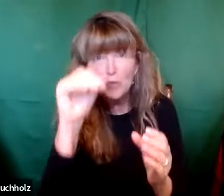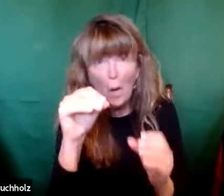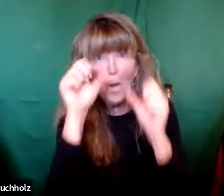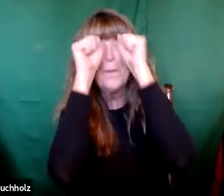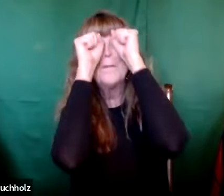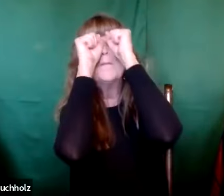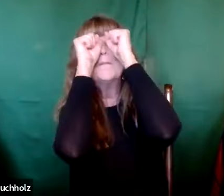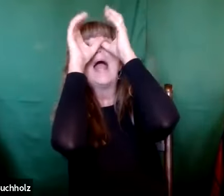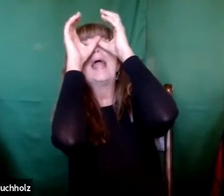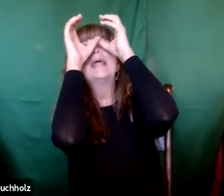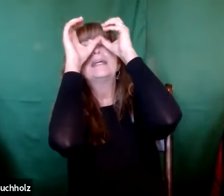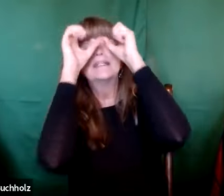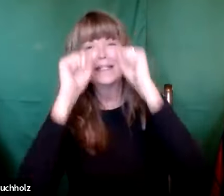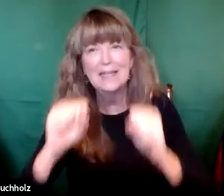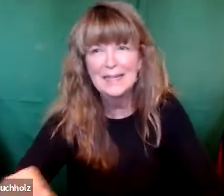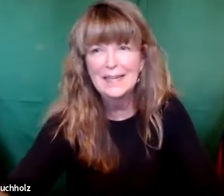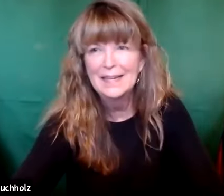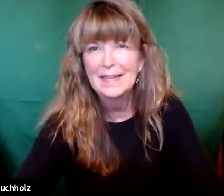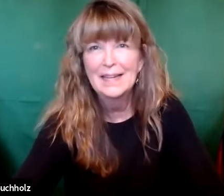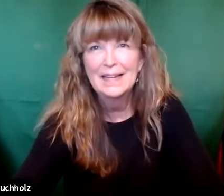And that is so amazing.